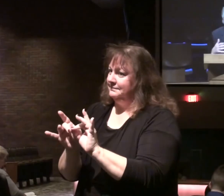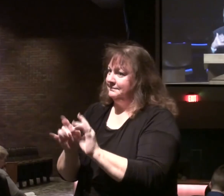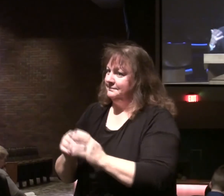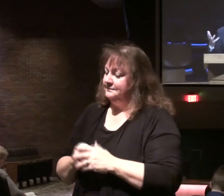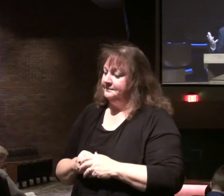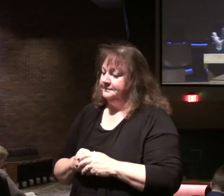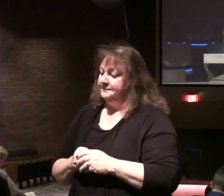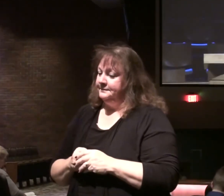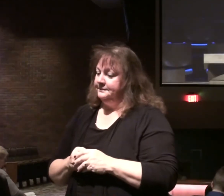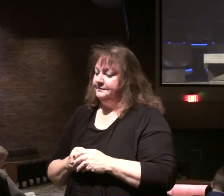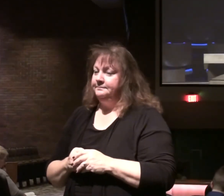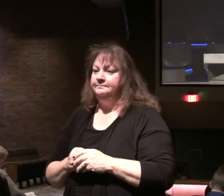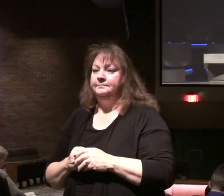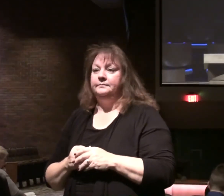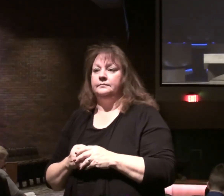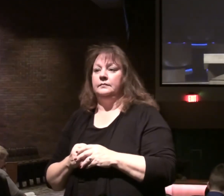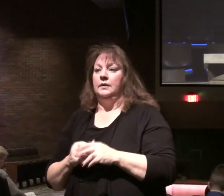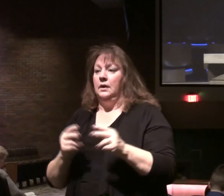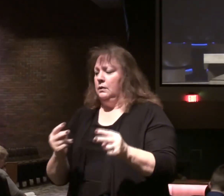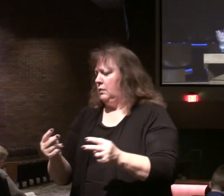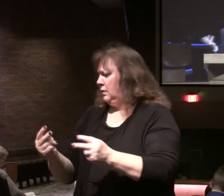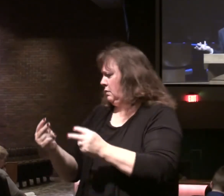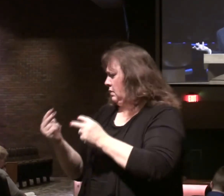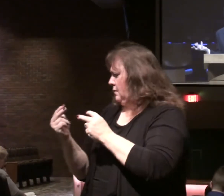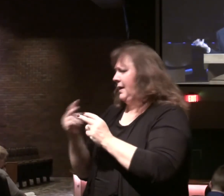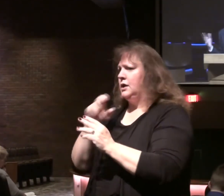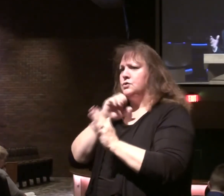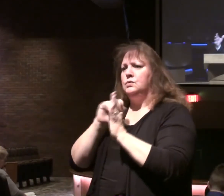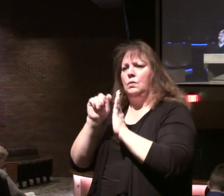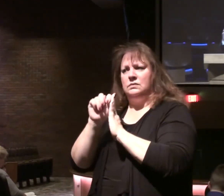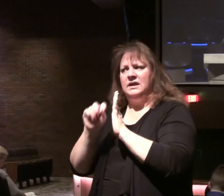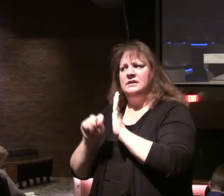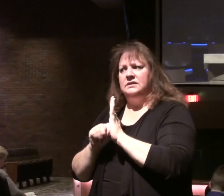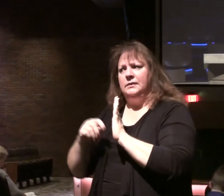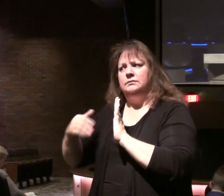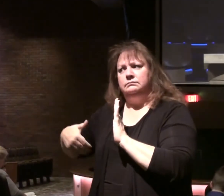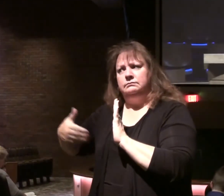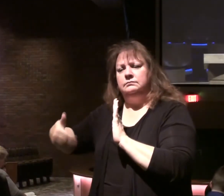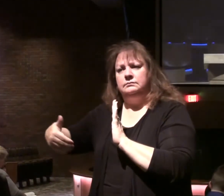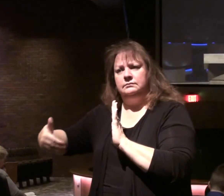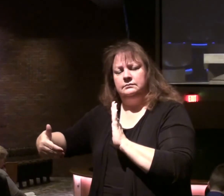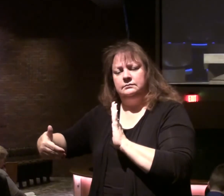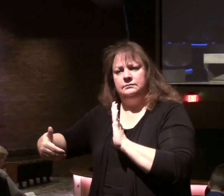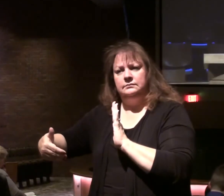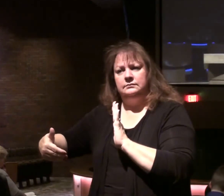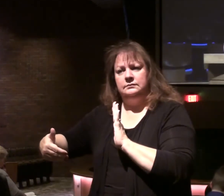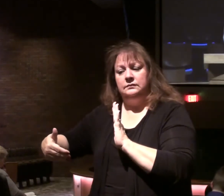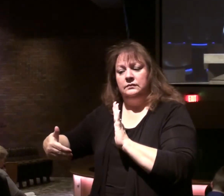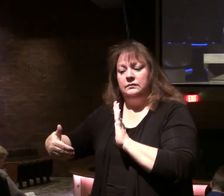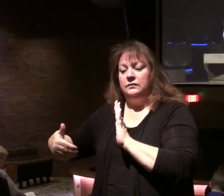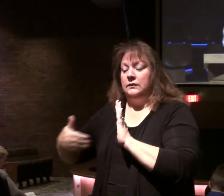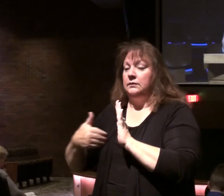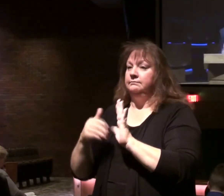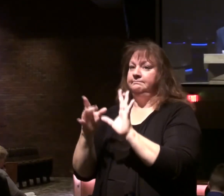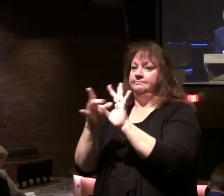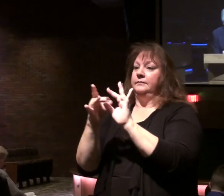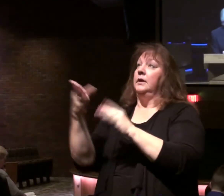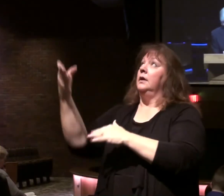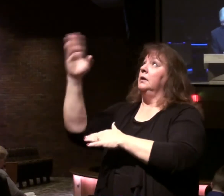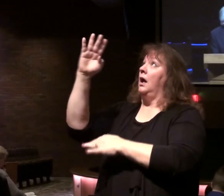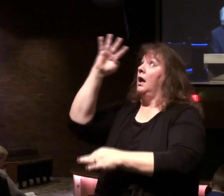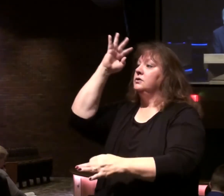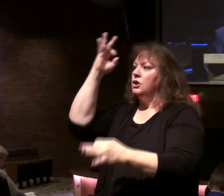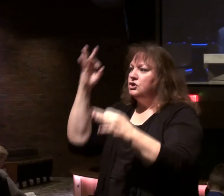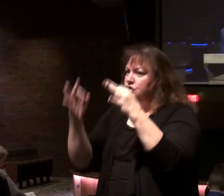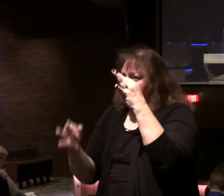And I take it, if we look back in the Old Testament, as we have an occasion, to the Old Testament prophets, they prophesied God's